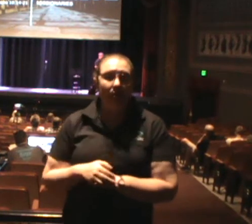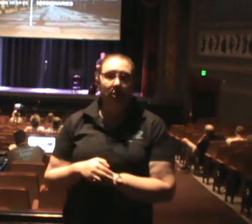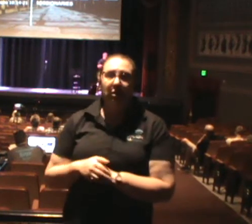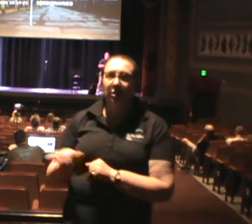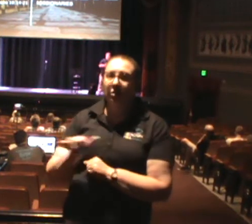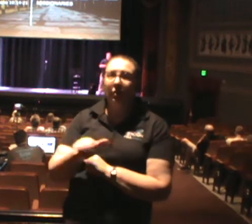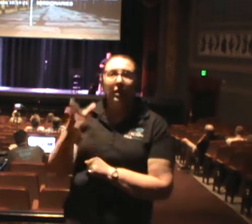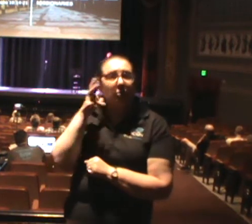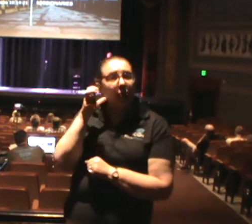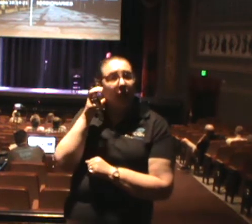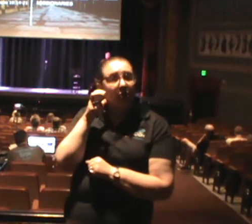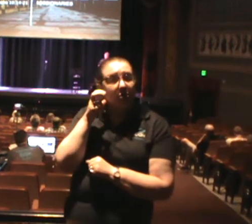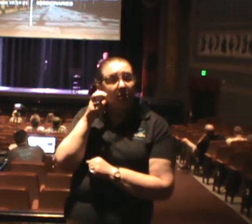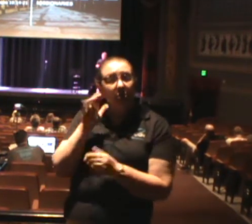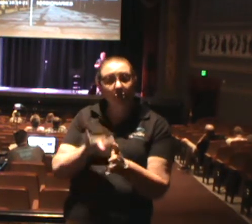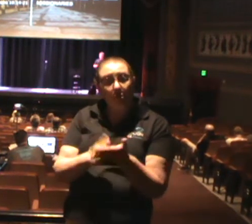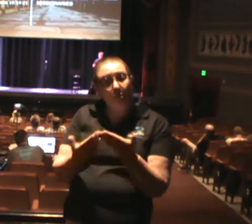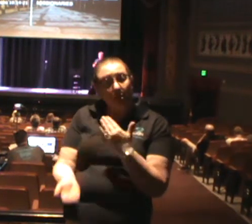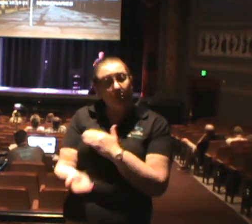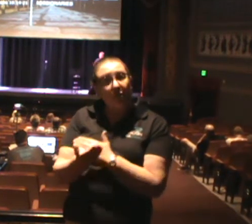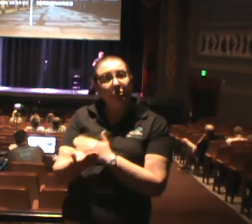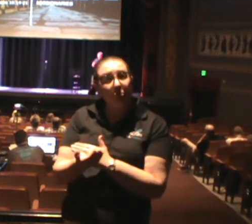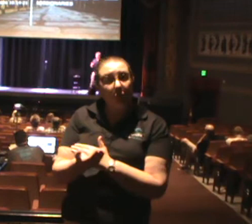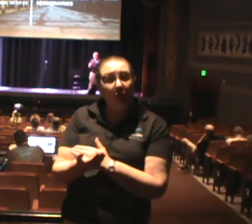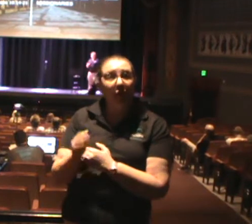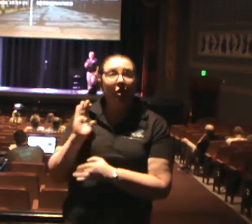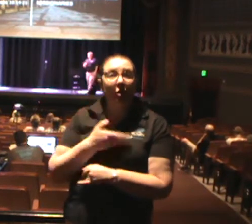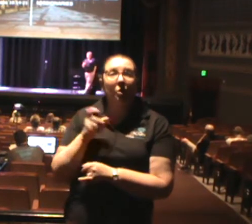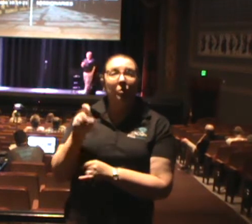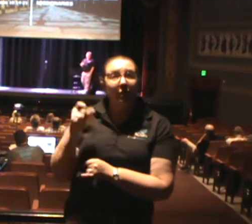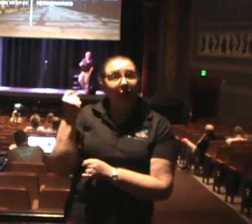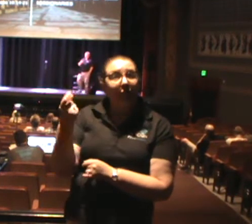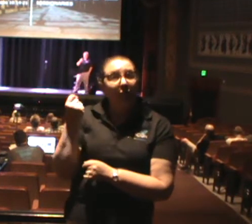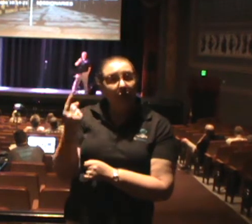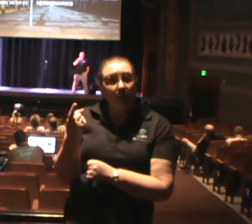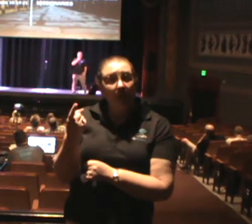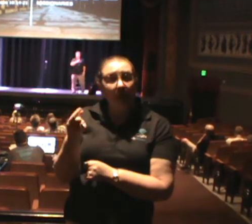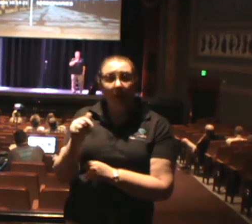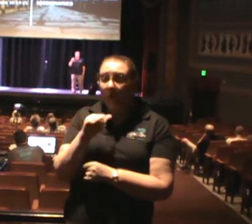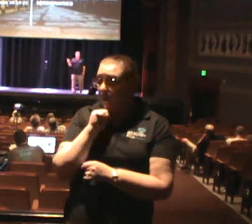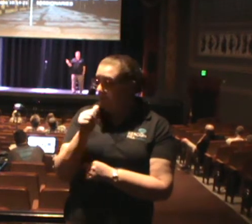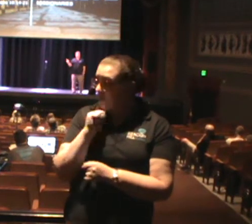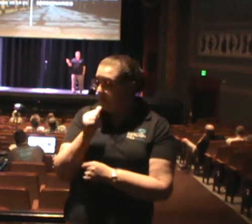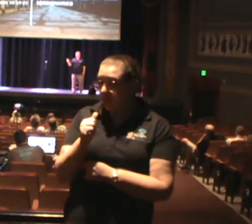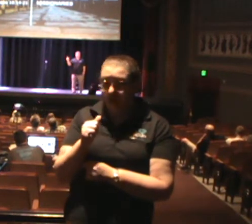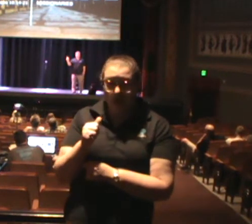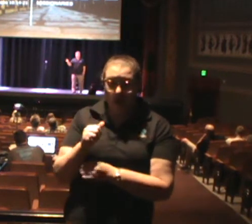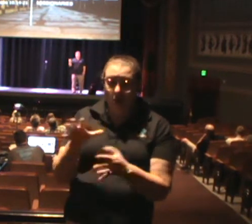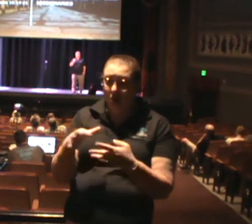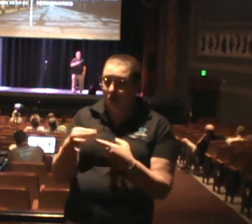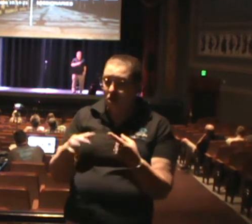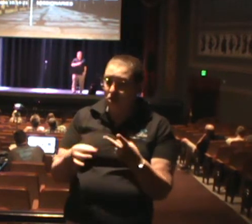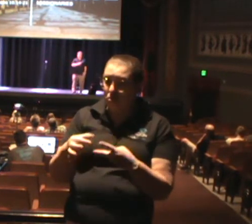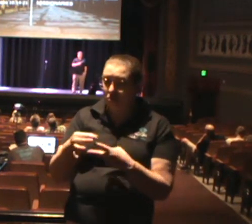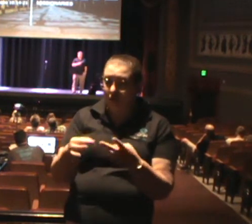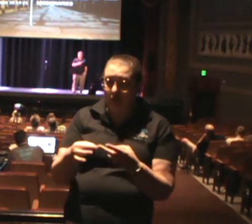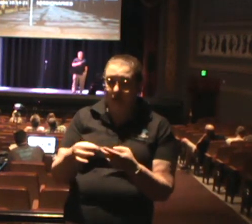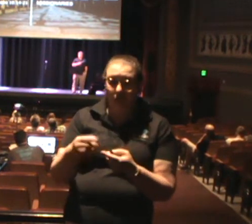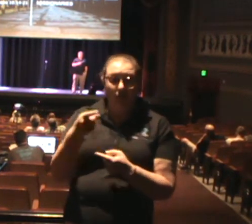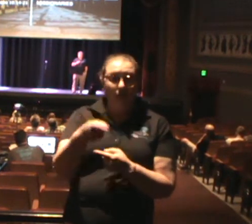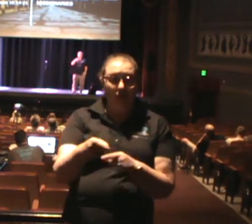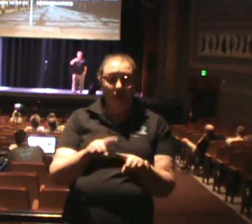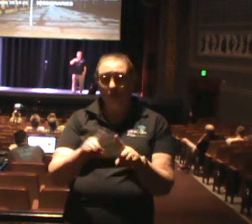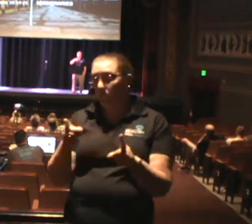listen to the word of God this morning, we need to realize that it's not an either or, it's a both and church.